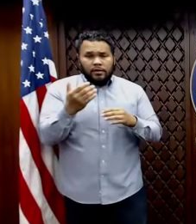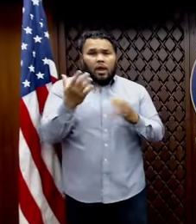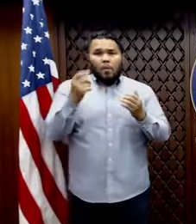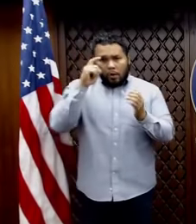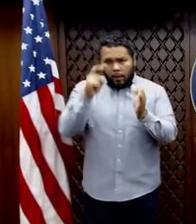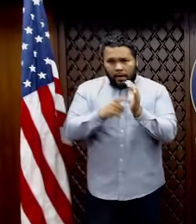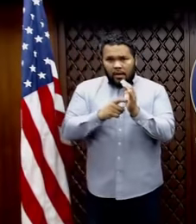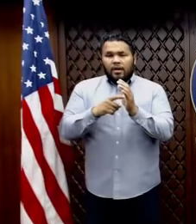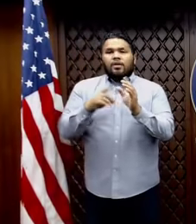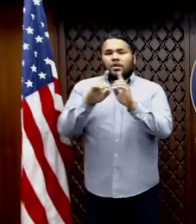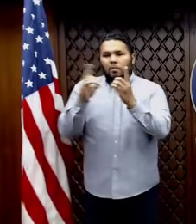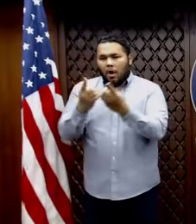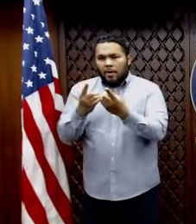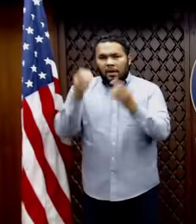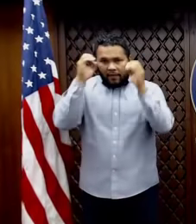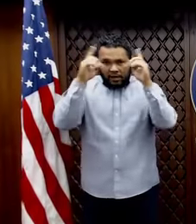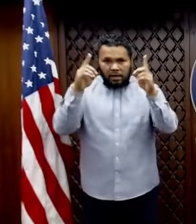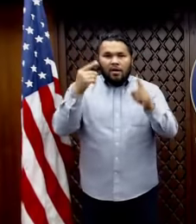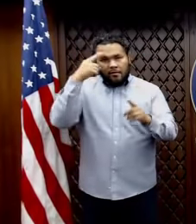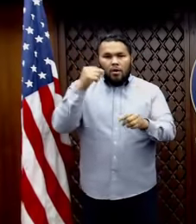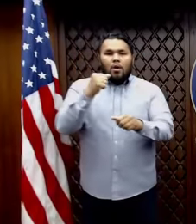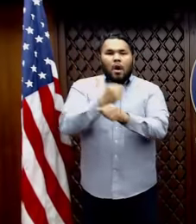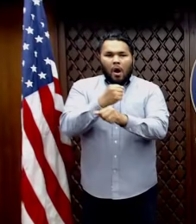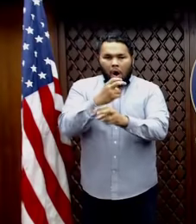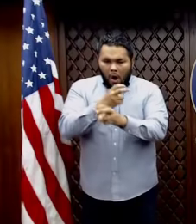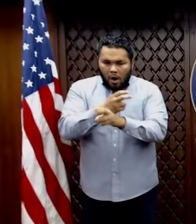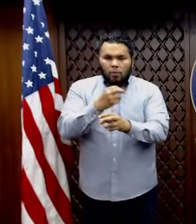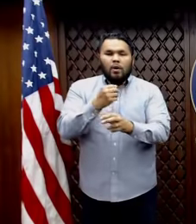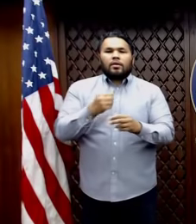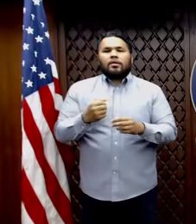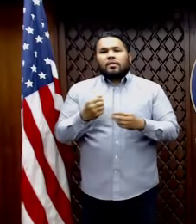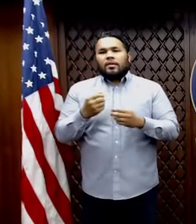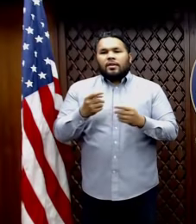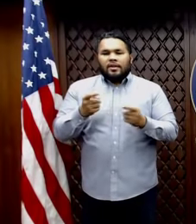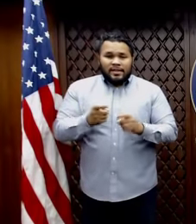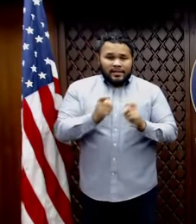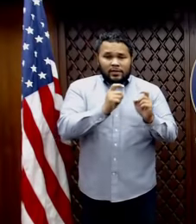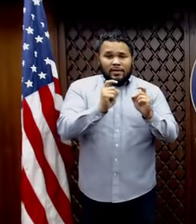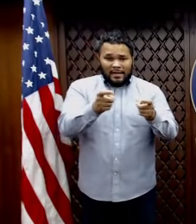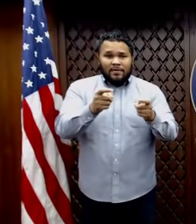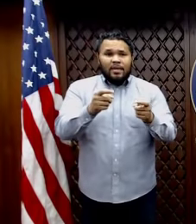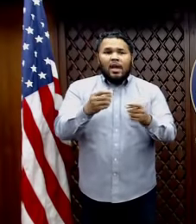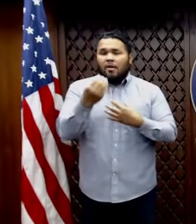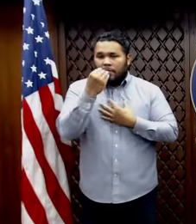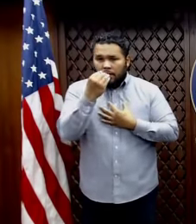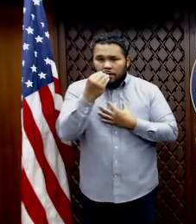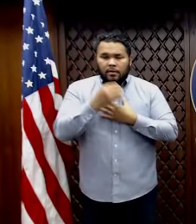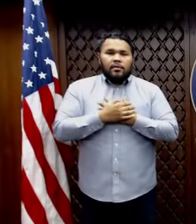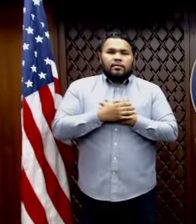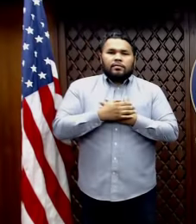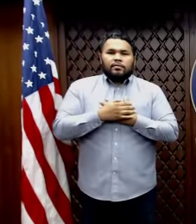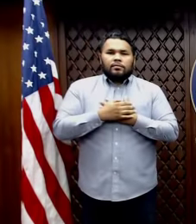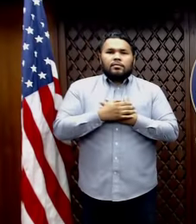the Department of Education for their hard work in getting meals out to, um, to families. Um, they have